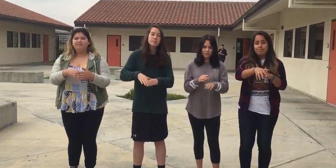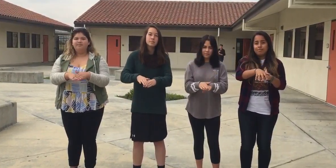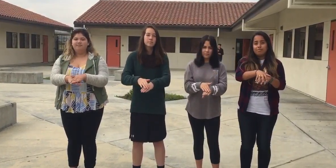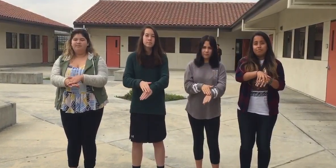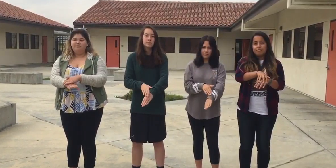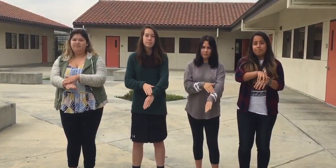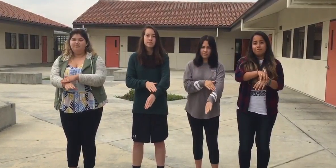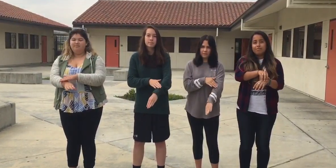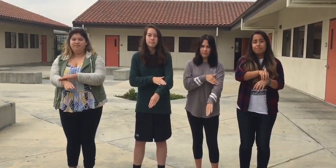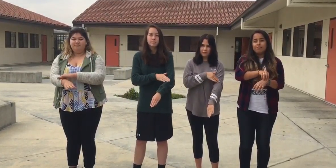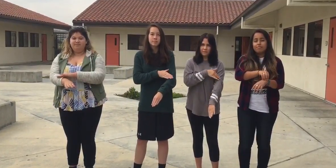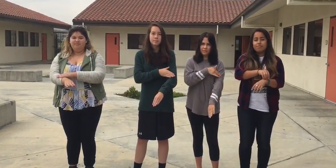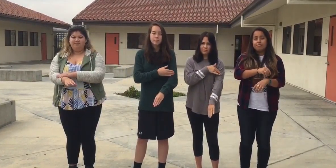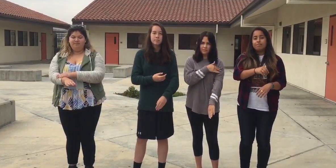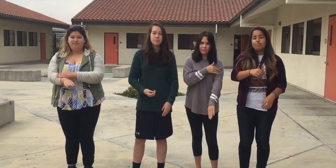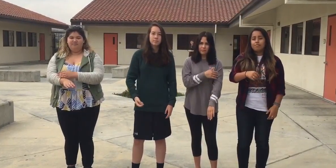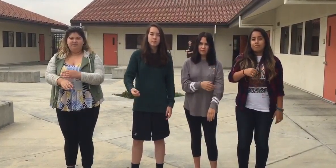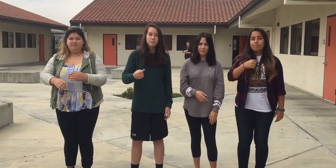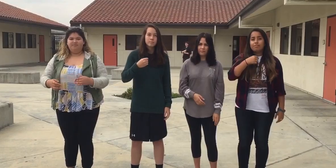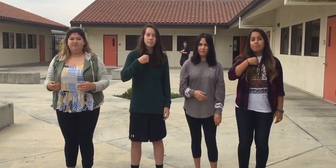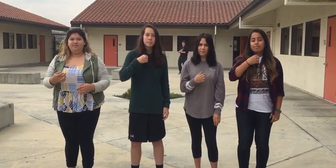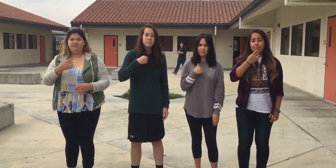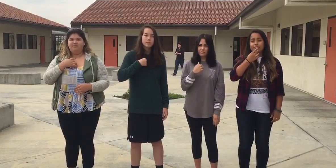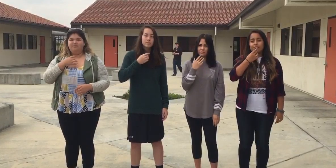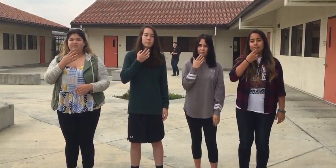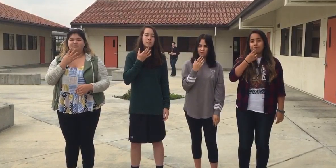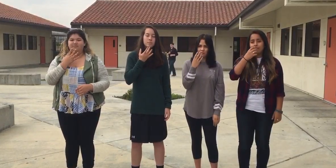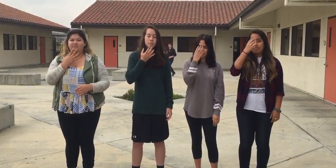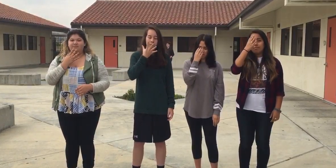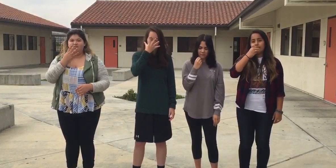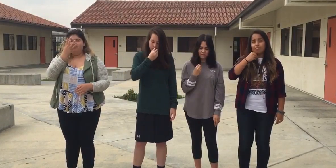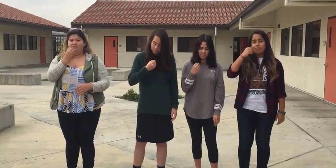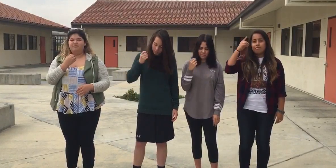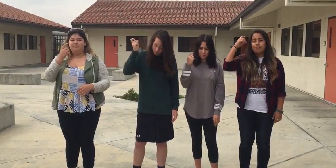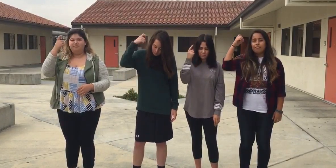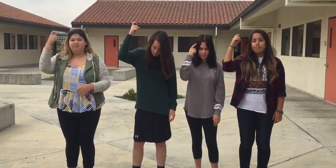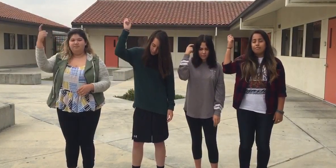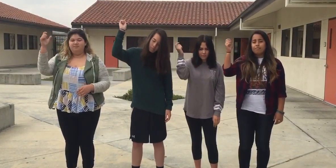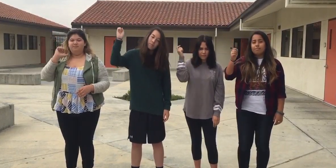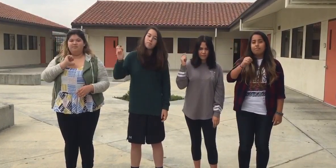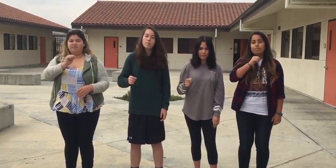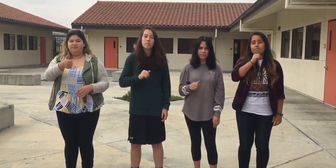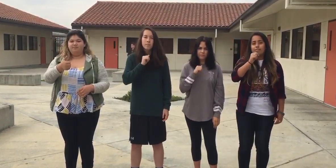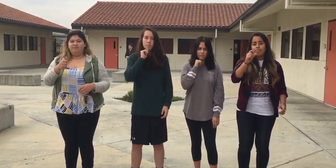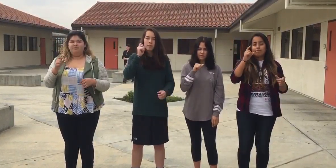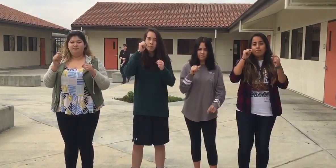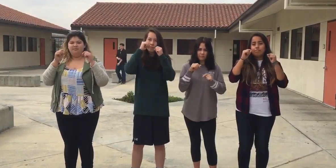believe If this planet earth turns slowly